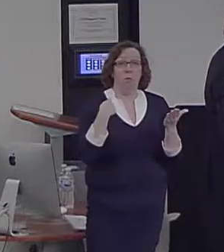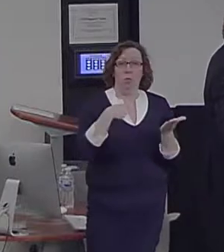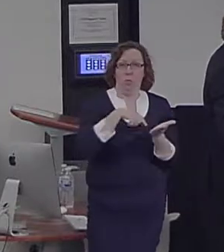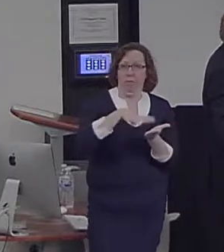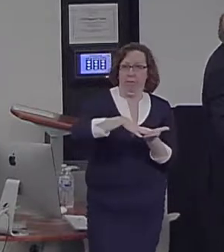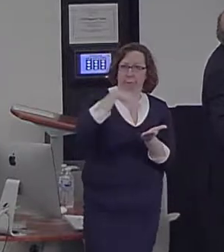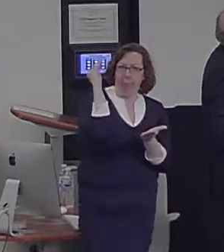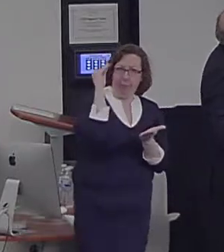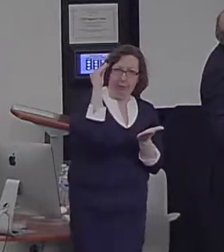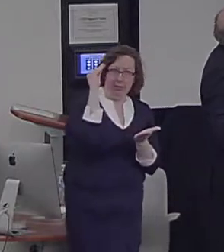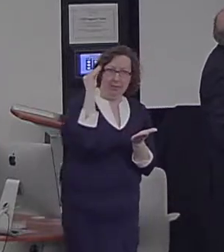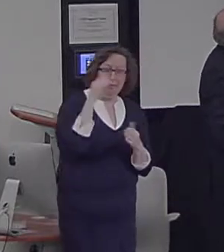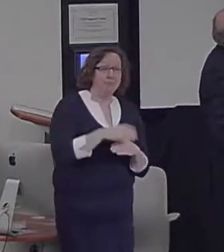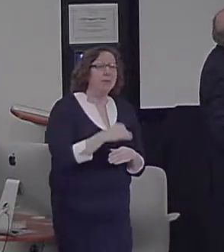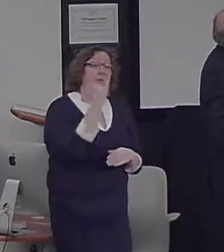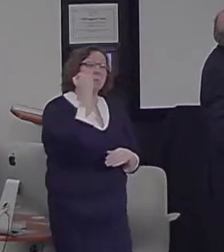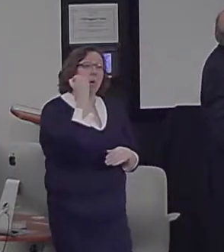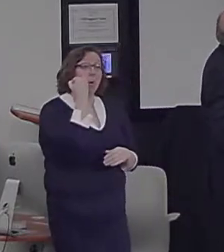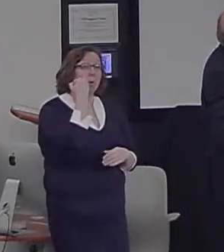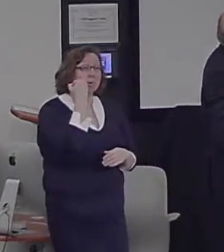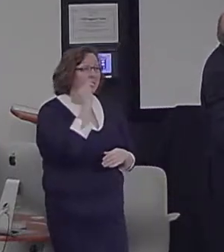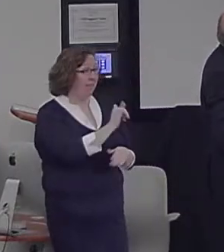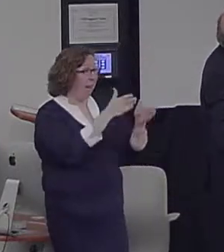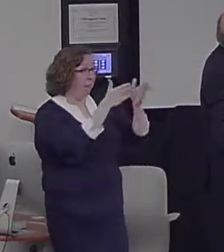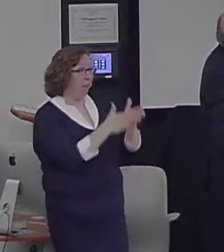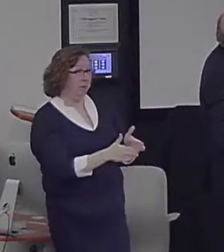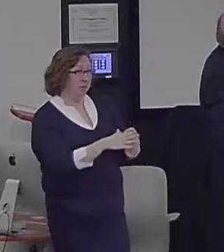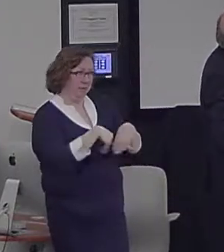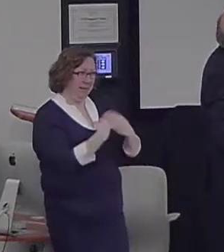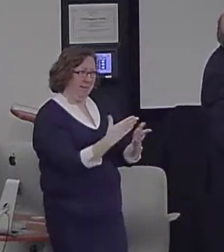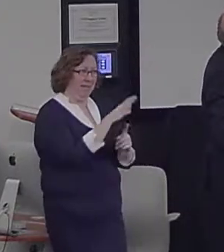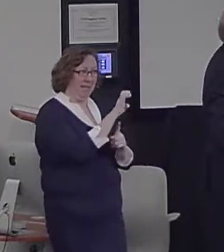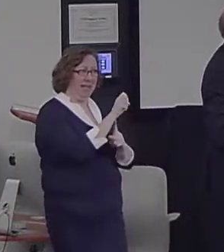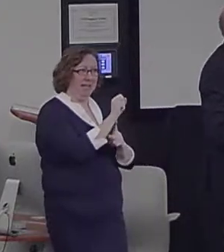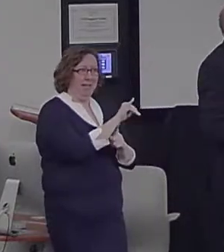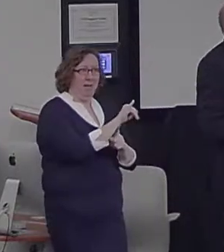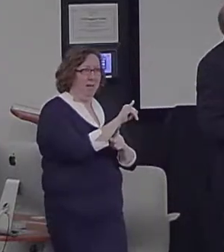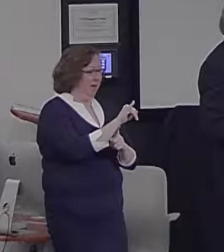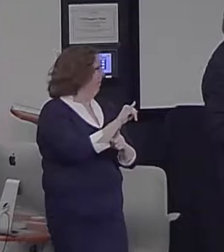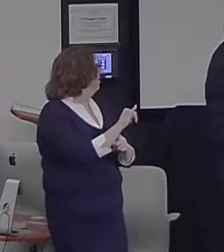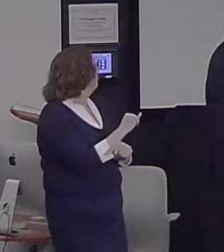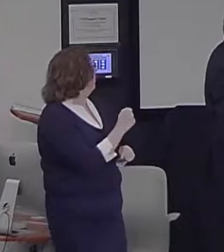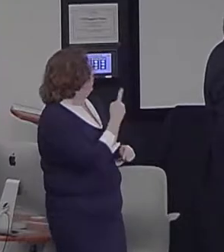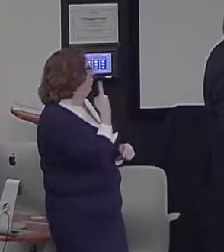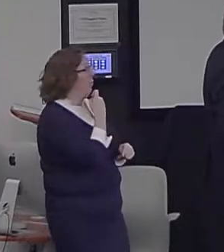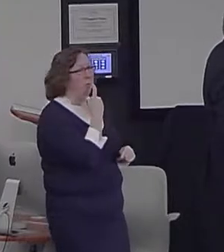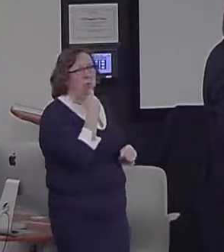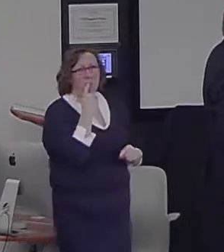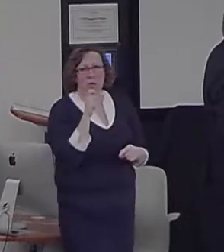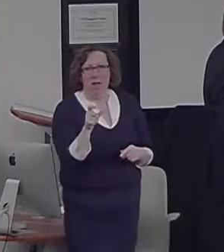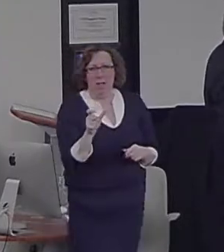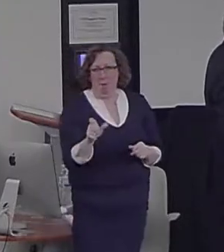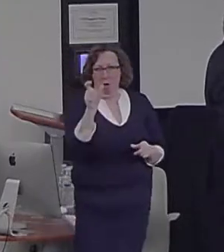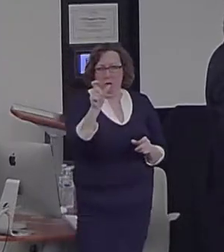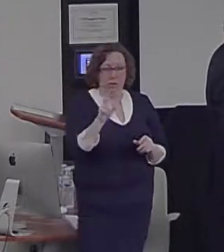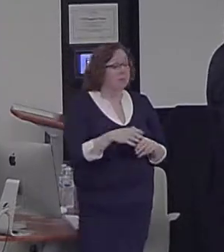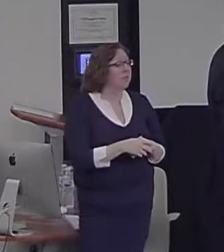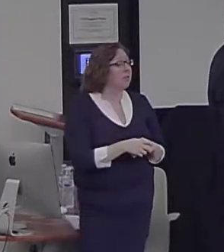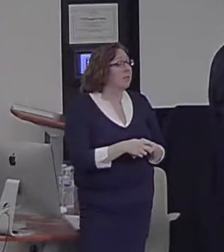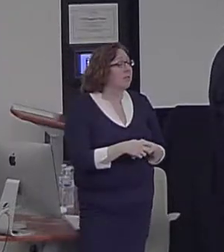had a specificity induction, red bars, it doesn't impact performance on the